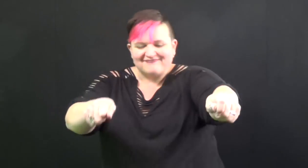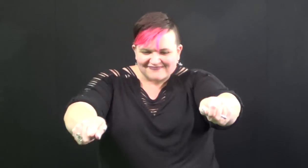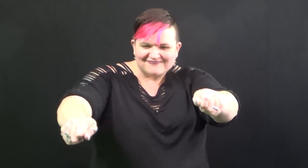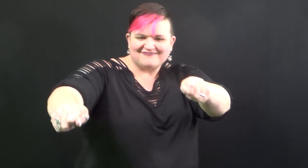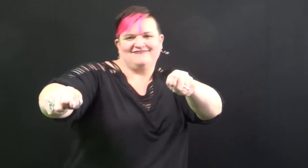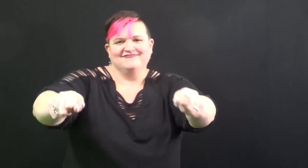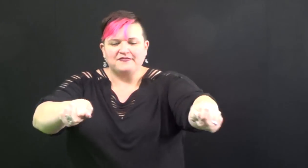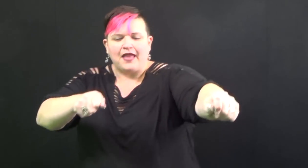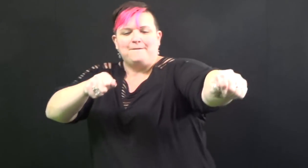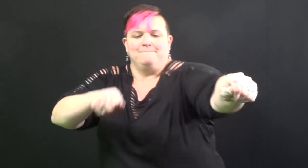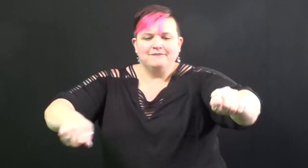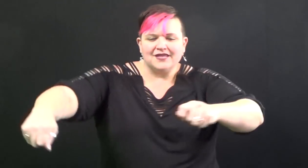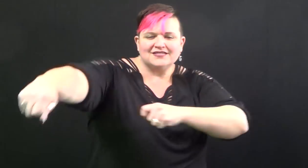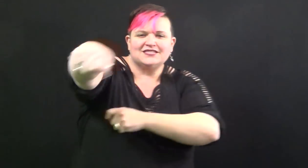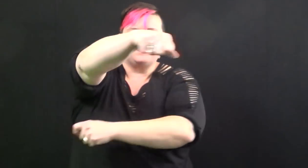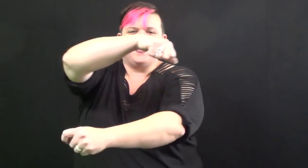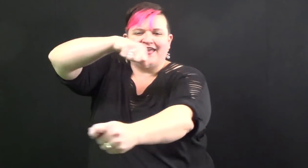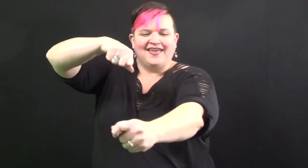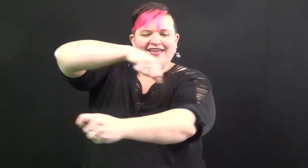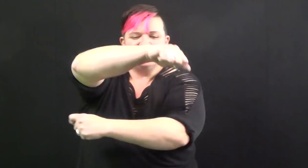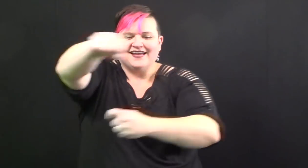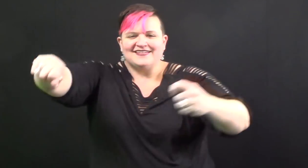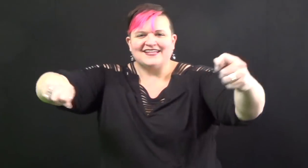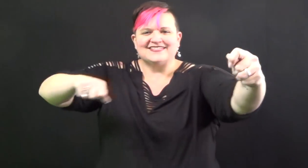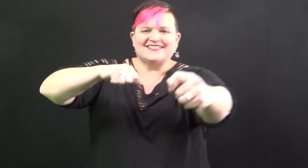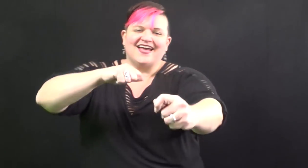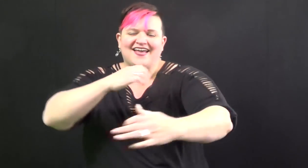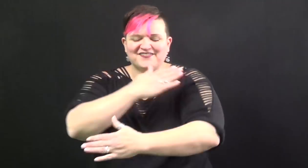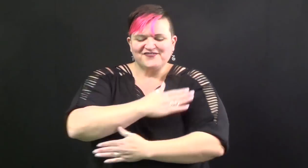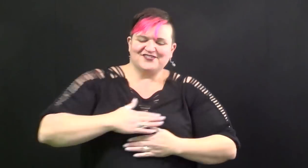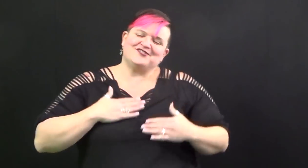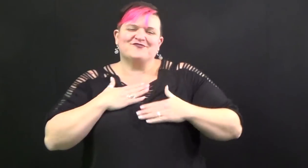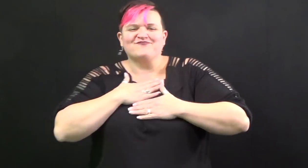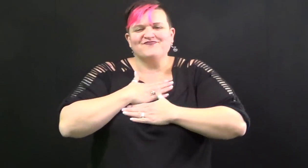Let me stand beside you.